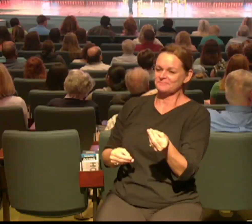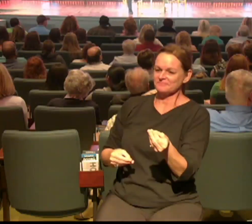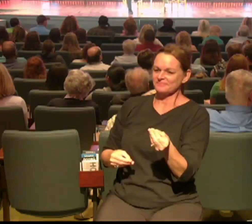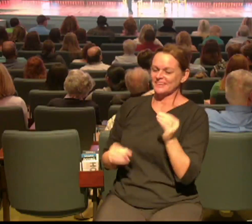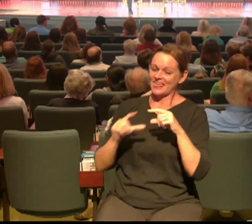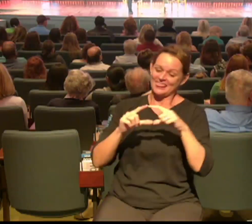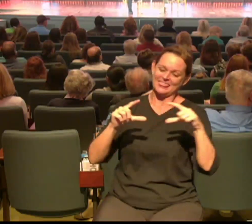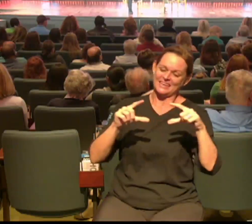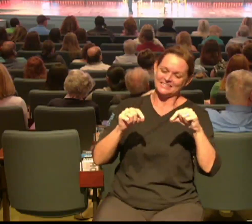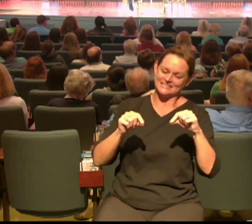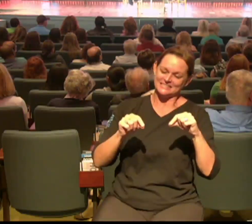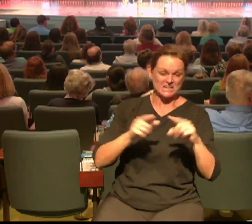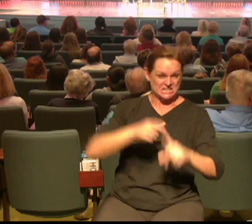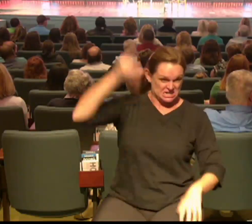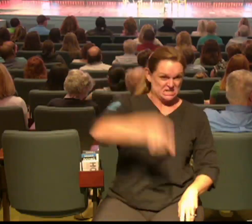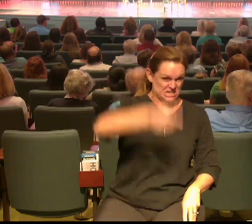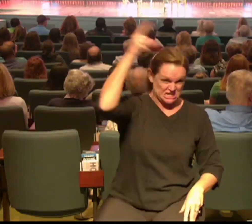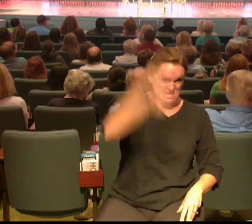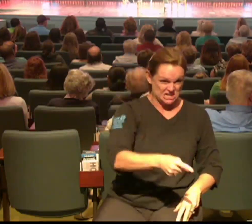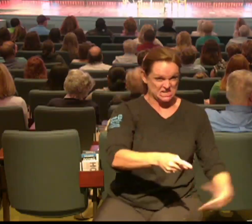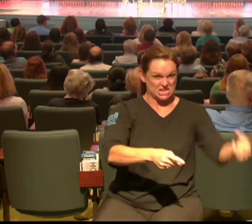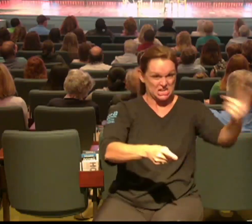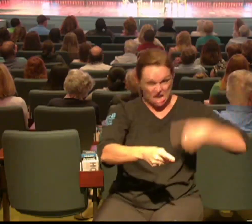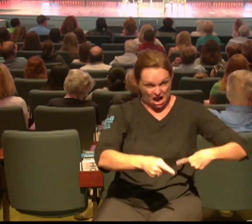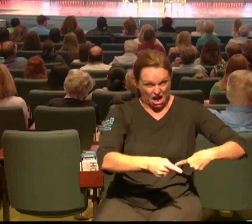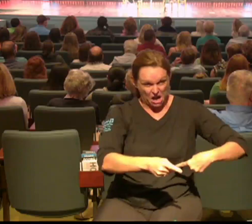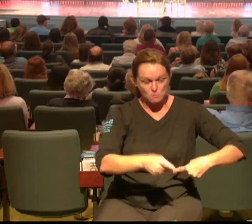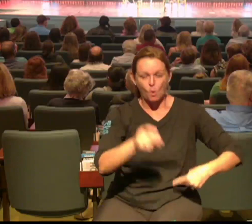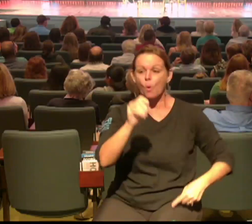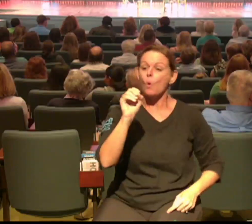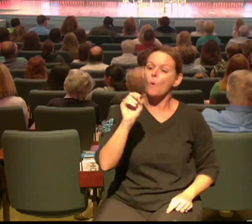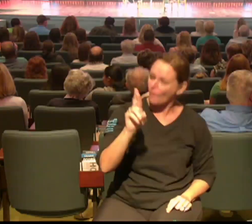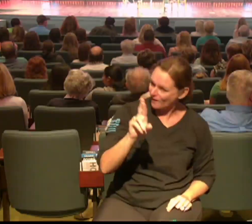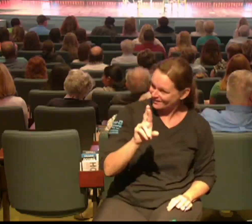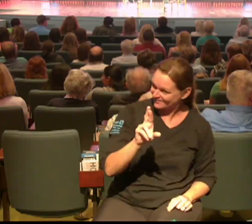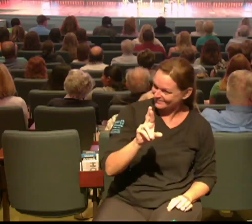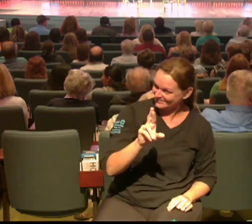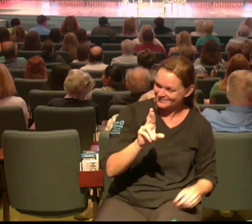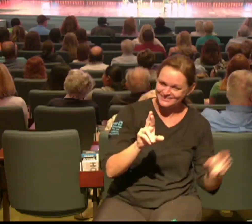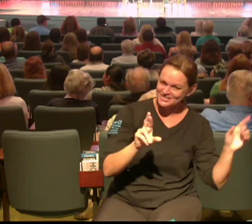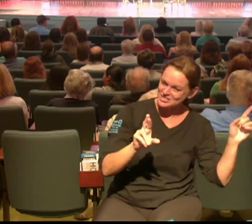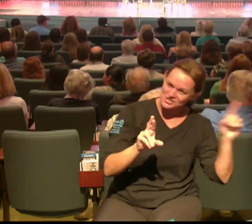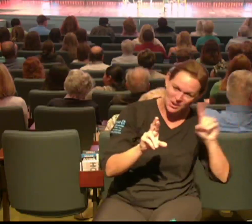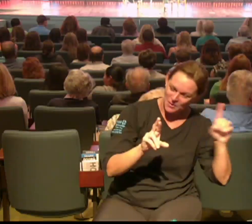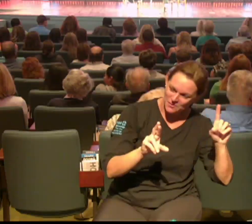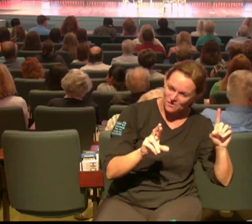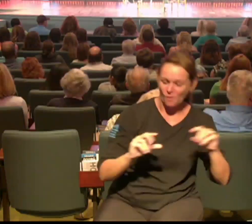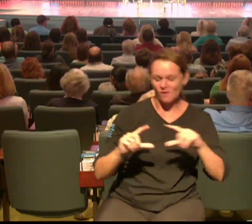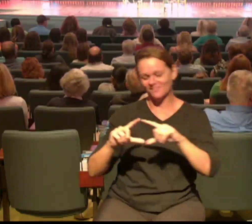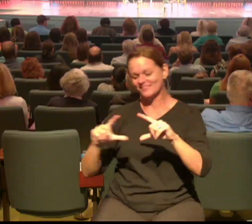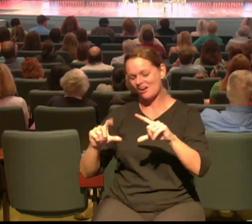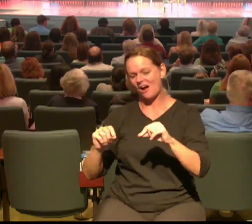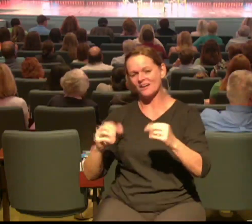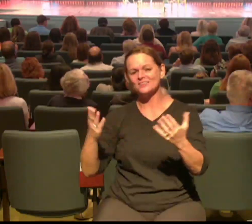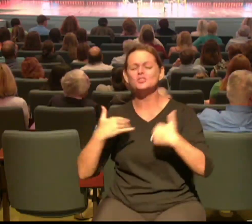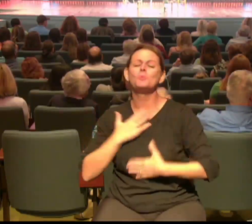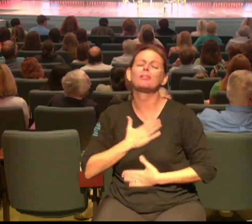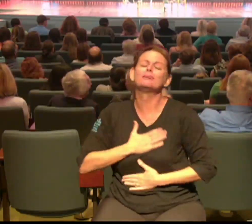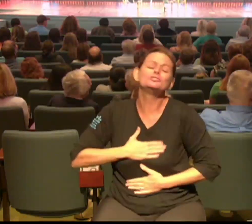get to choose and invite someone to the most persuasive place on the planet where they are going to experience the presence